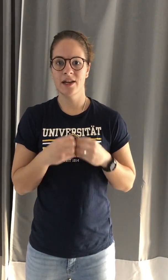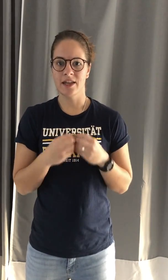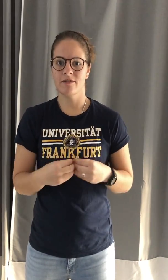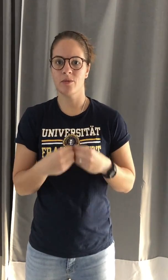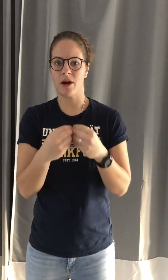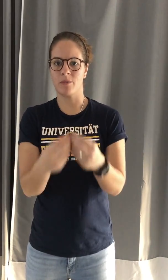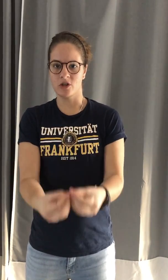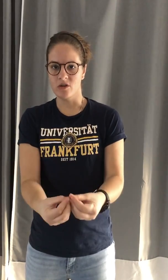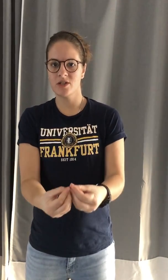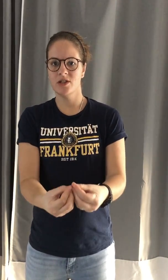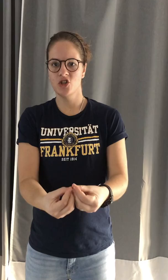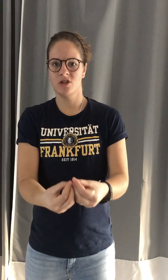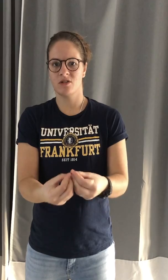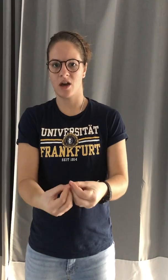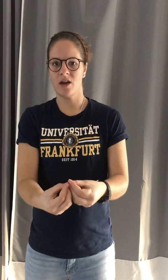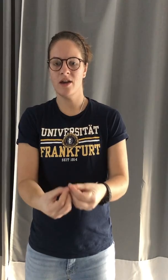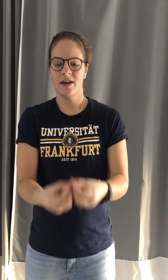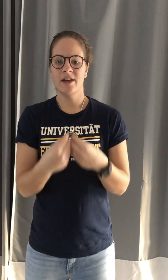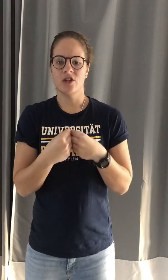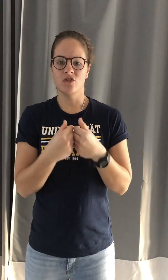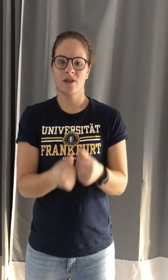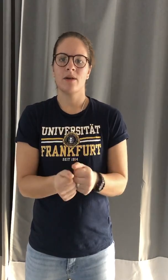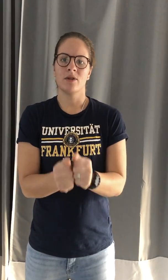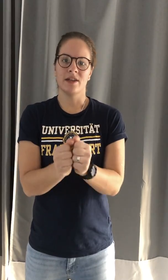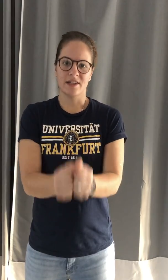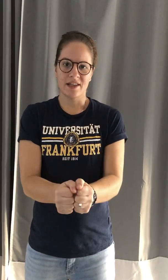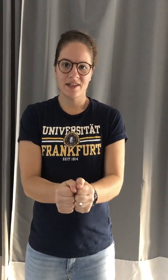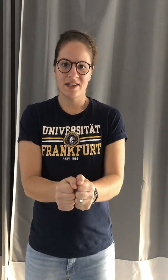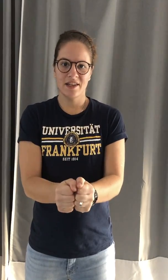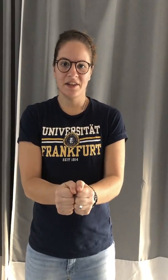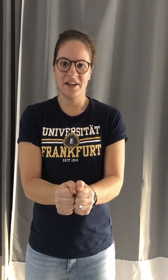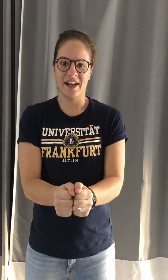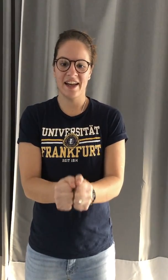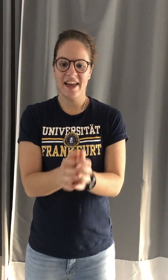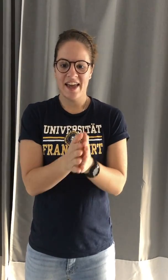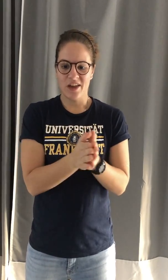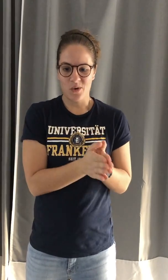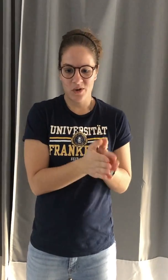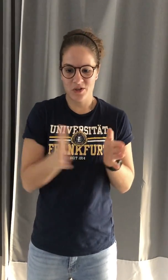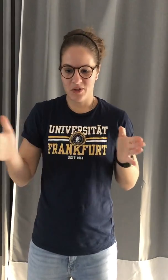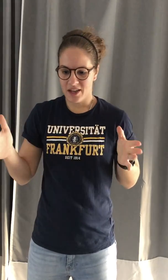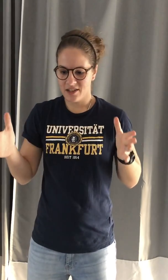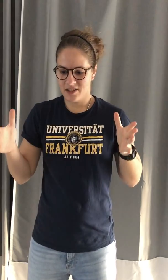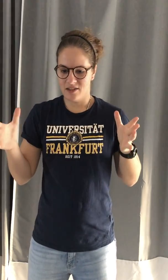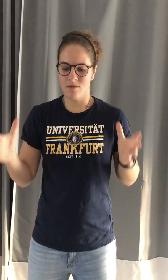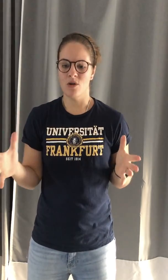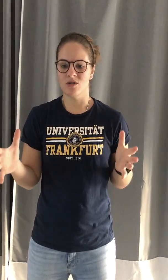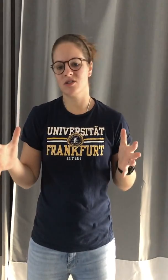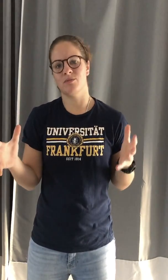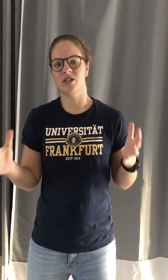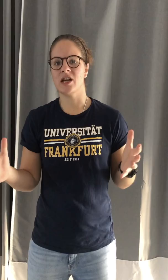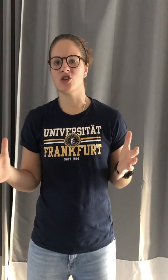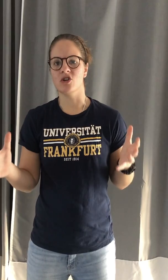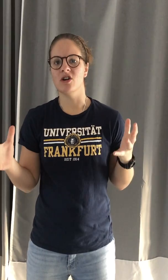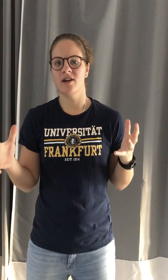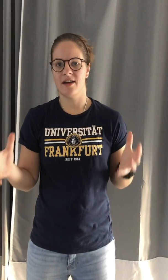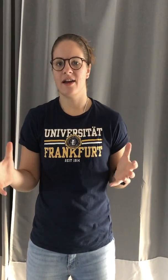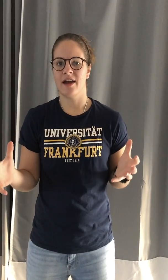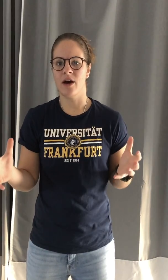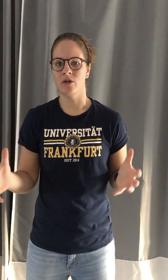Give the proper dosage. Okay. Do that with the intensity in order to get the most potential out